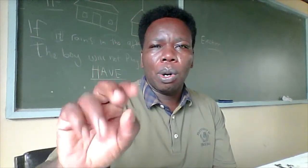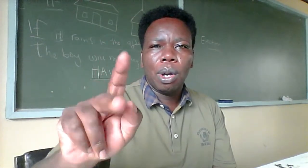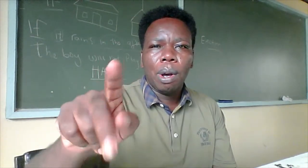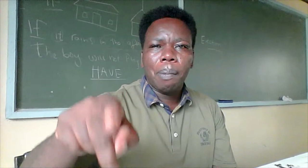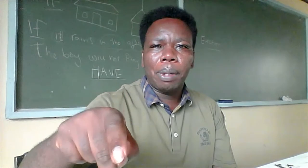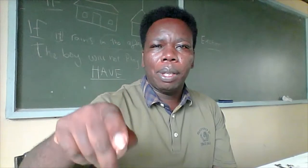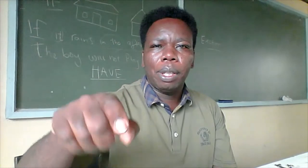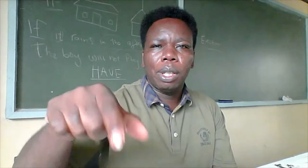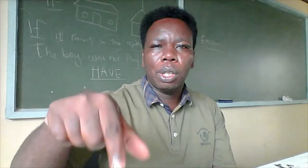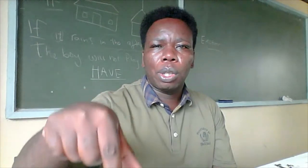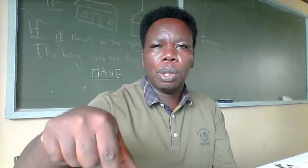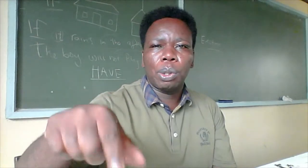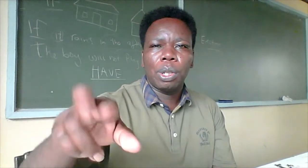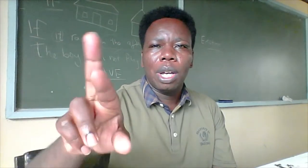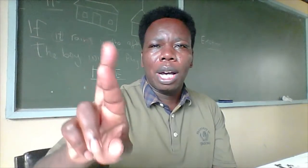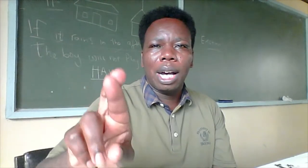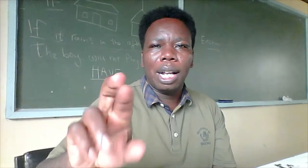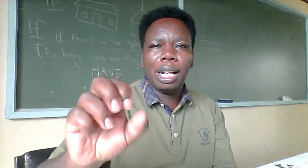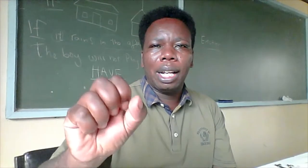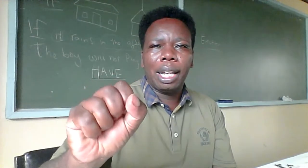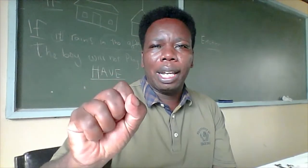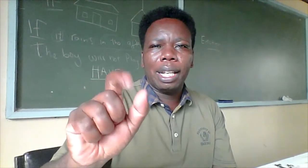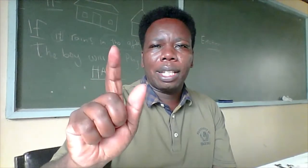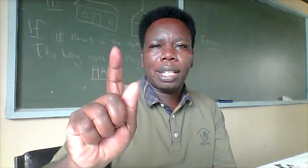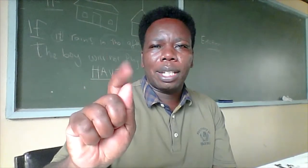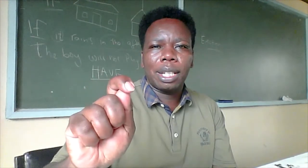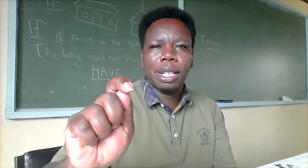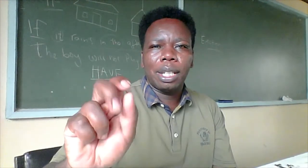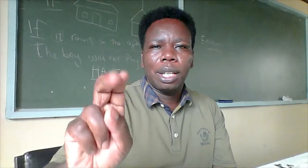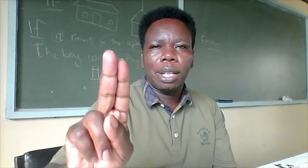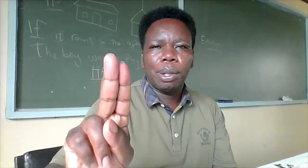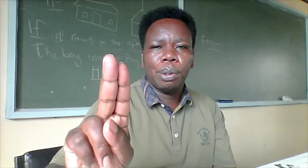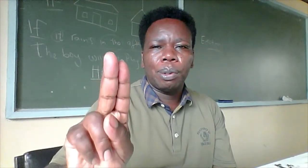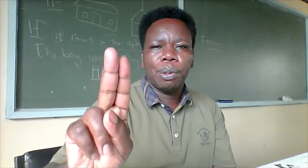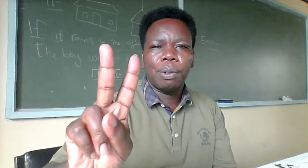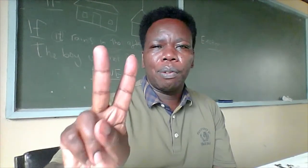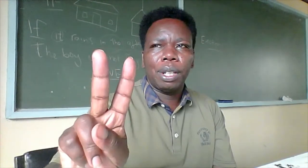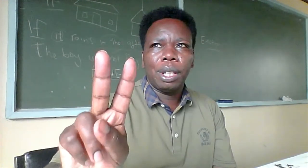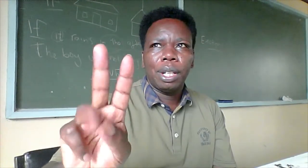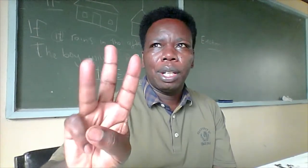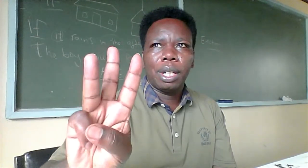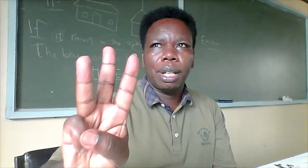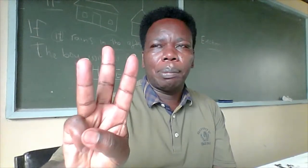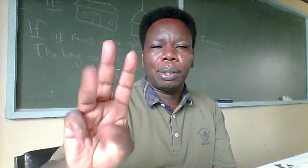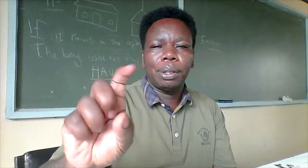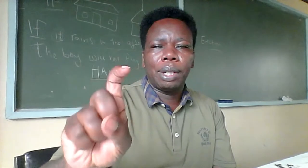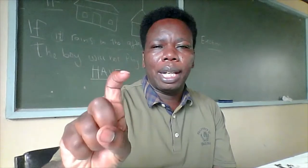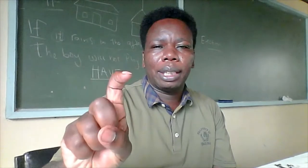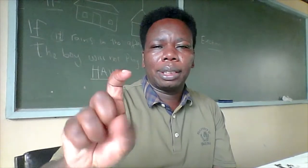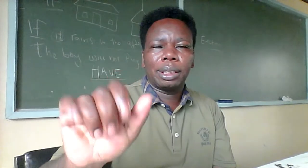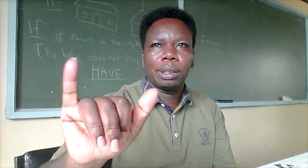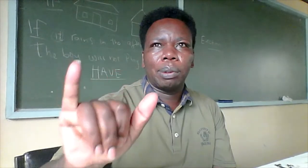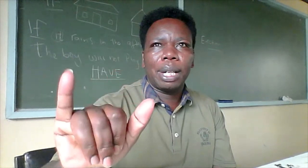p q r s t u v w x y